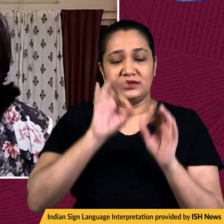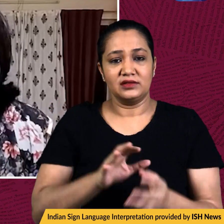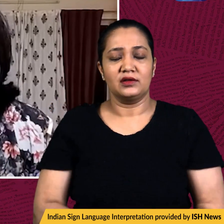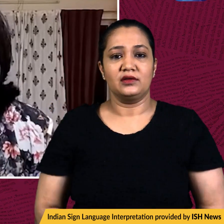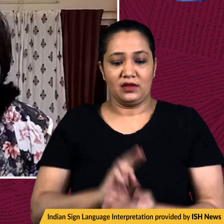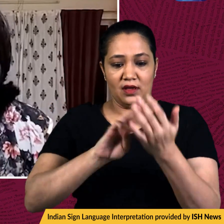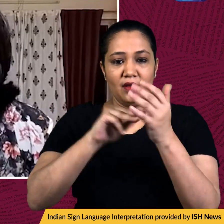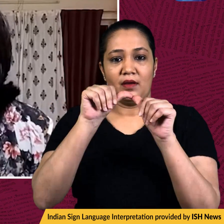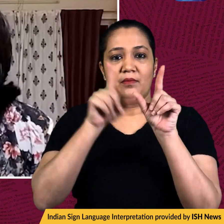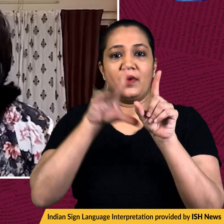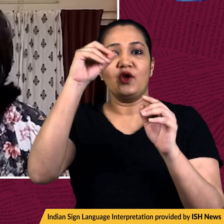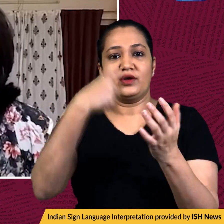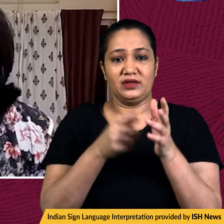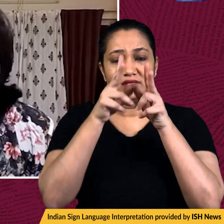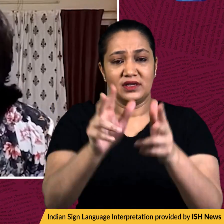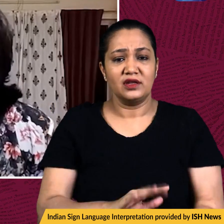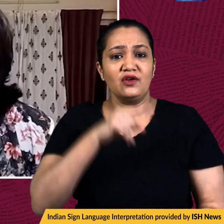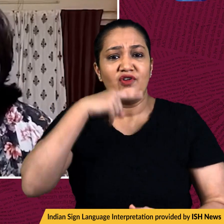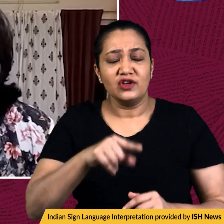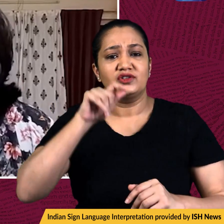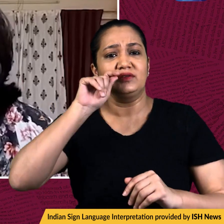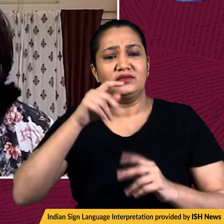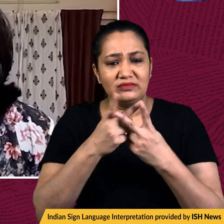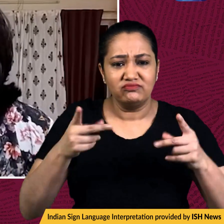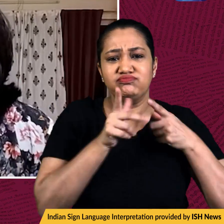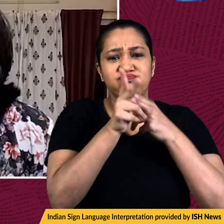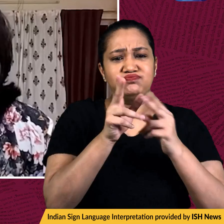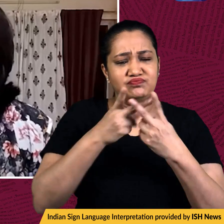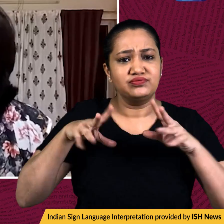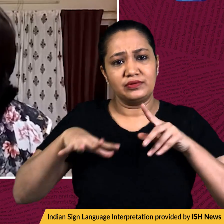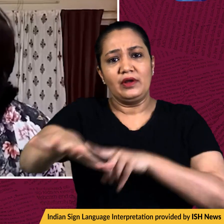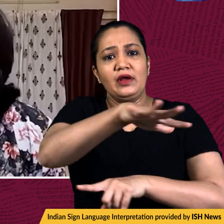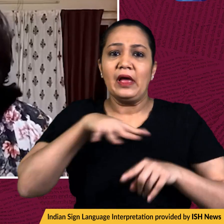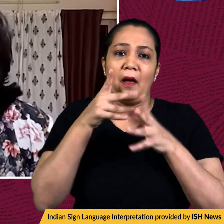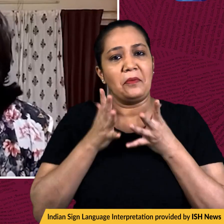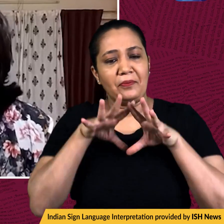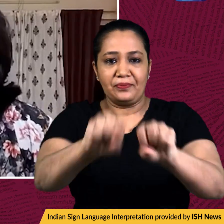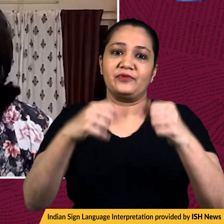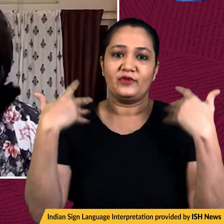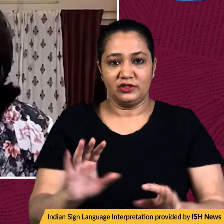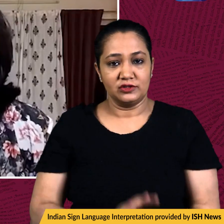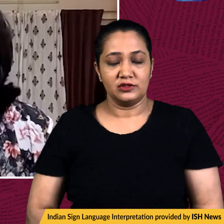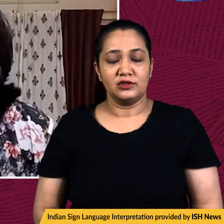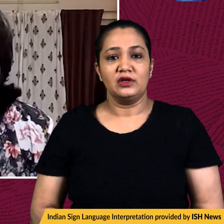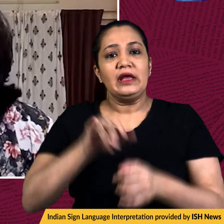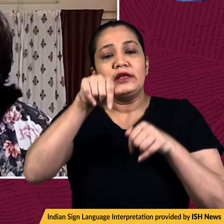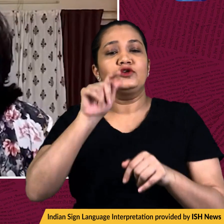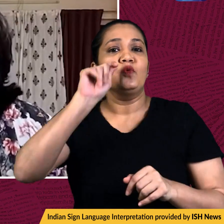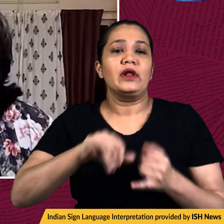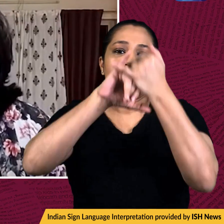mayor of Kherson has said that Russian troops have seized control of the border city. This is in southern Ukraine. The